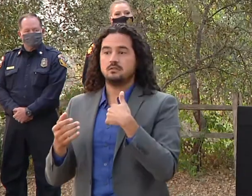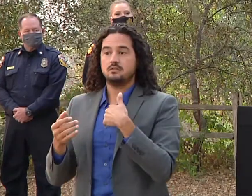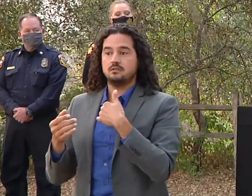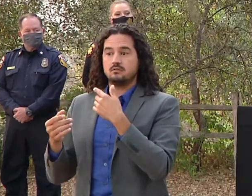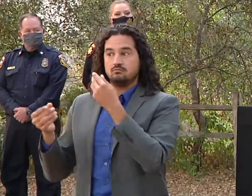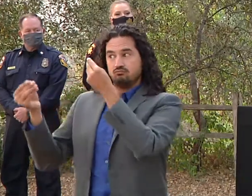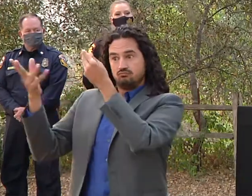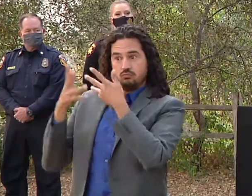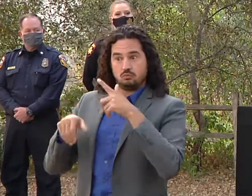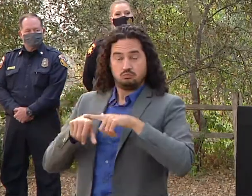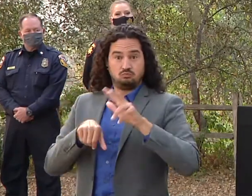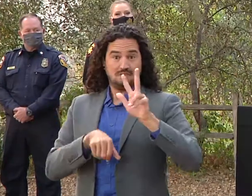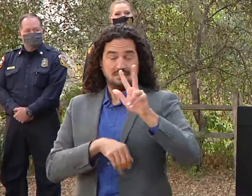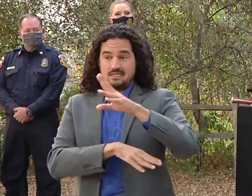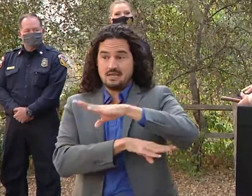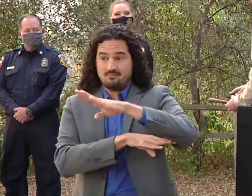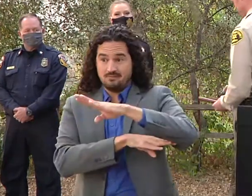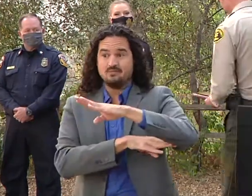information.